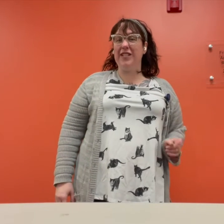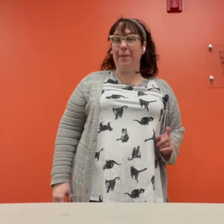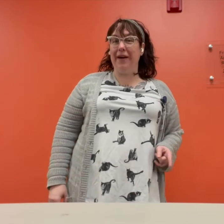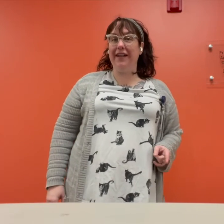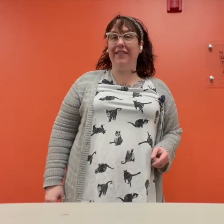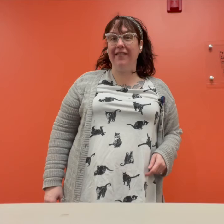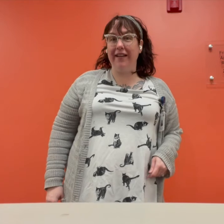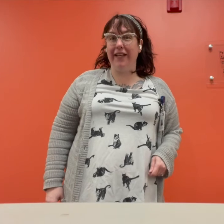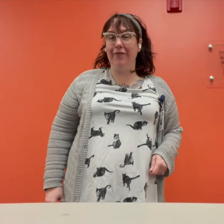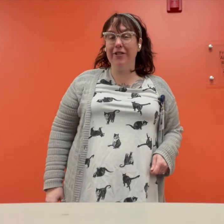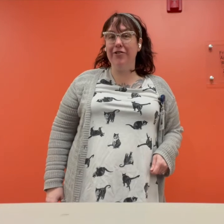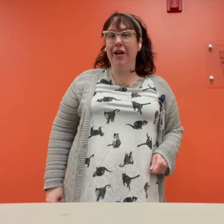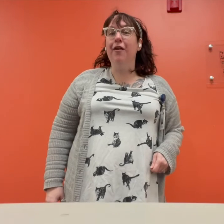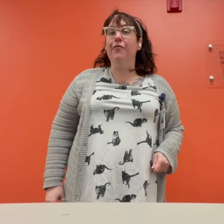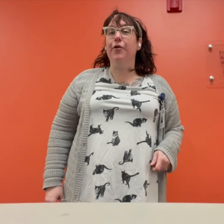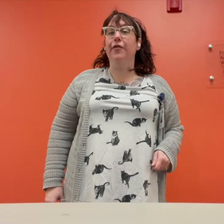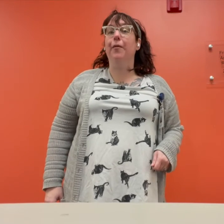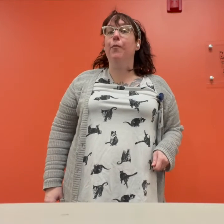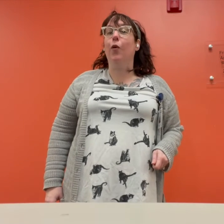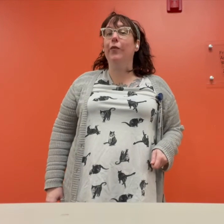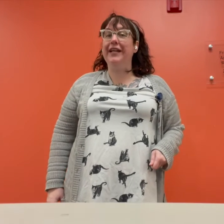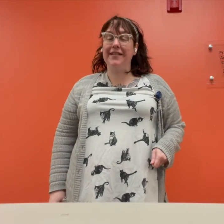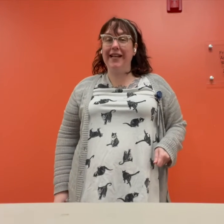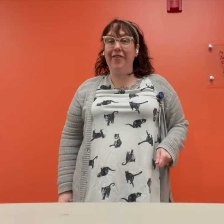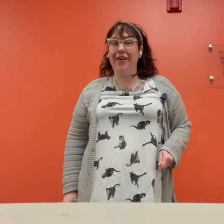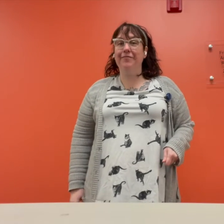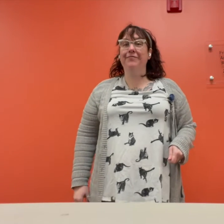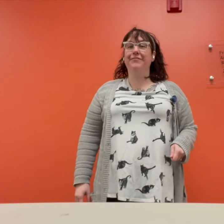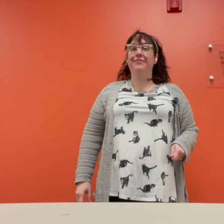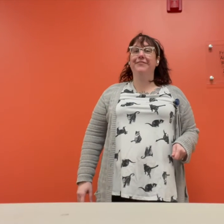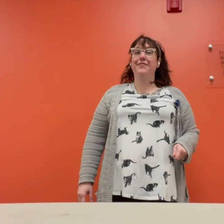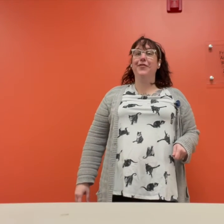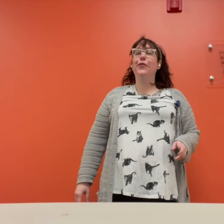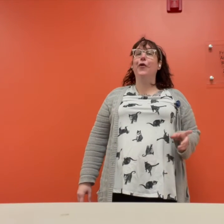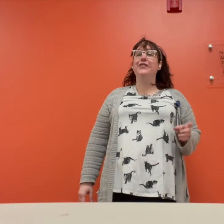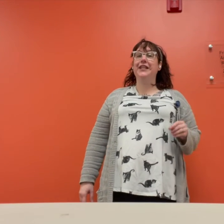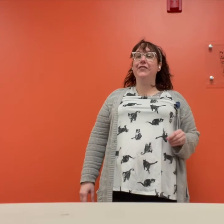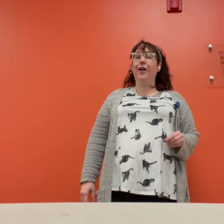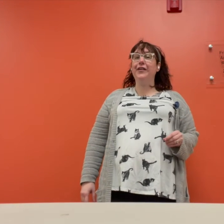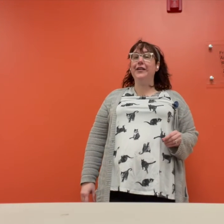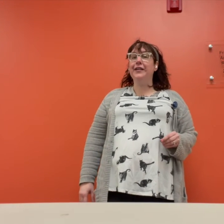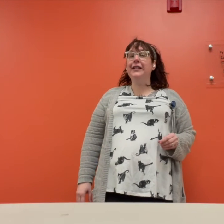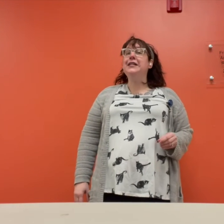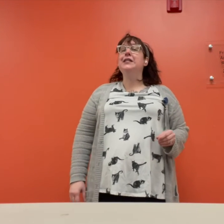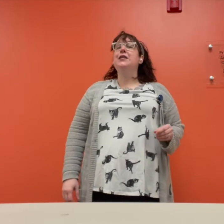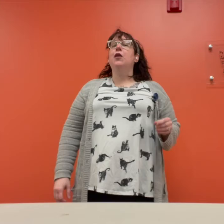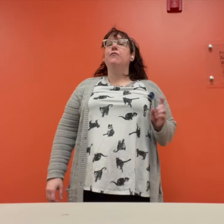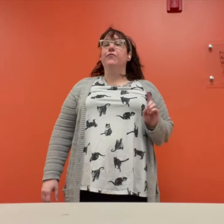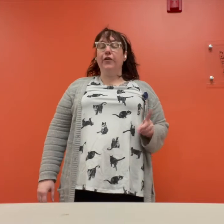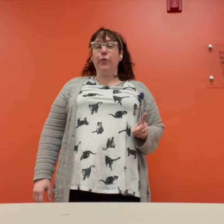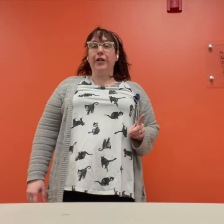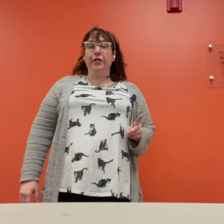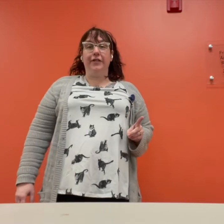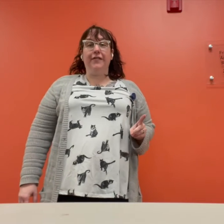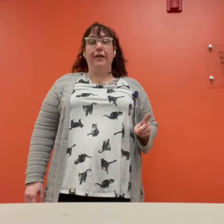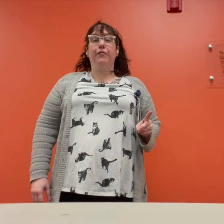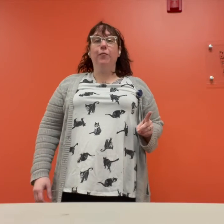American Sign Language, for the more we get together. So to get started, first we're going to learn the sign for more.